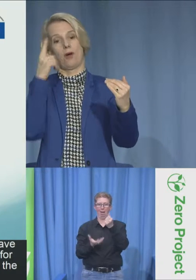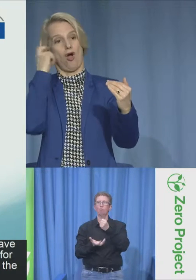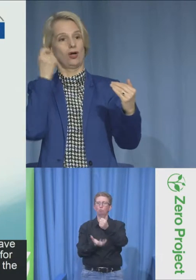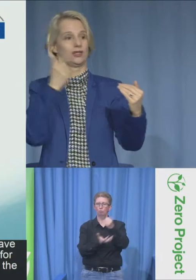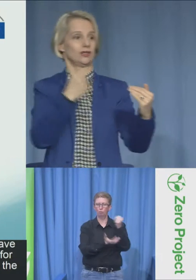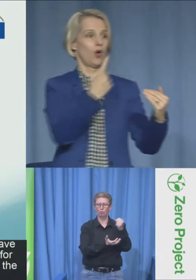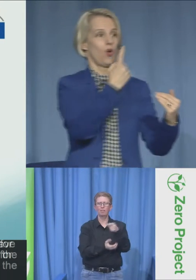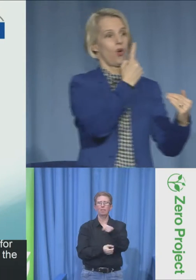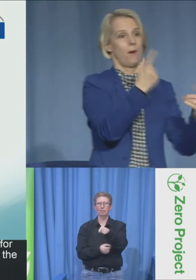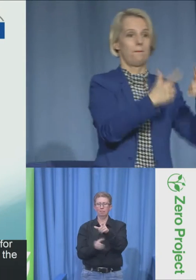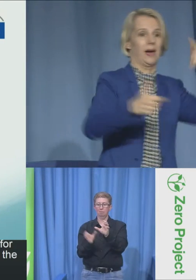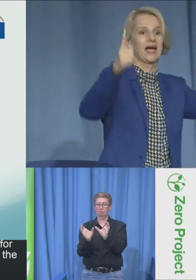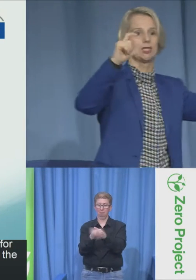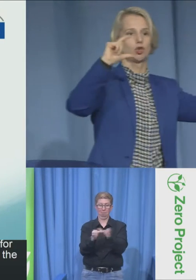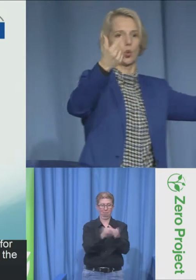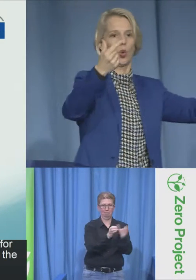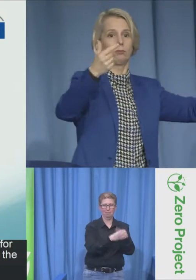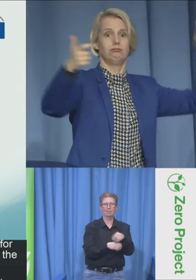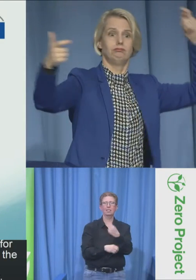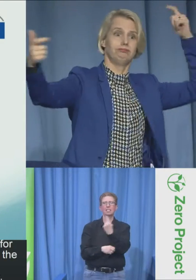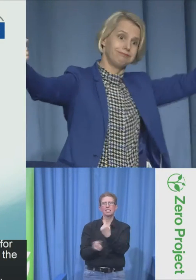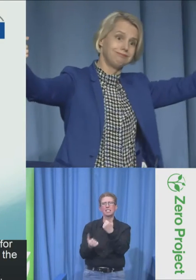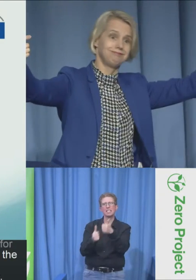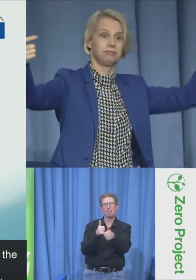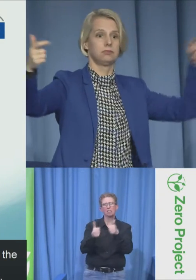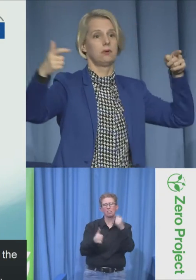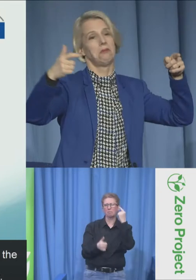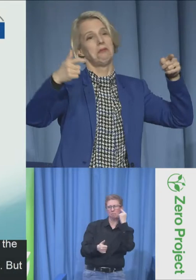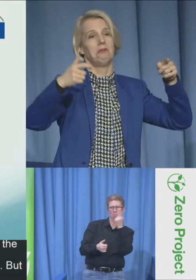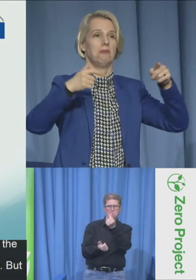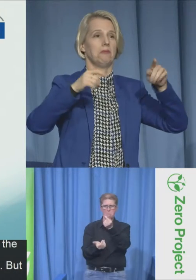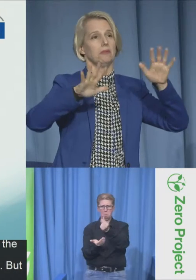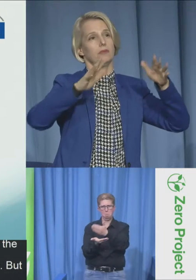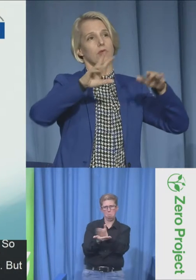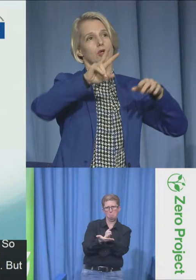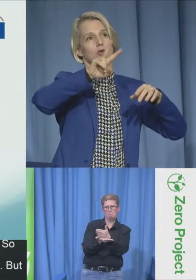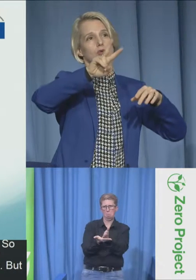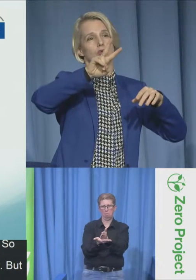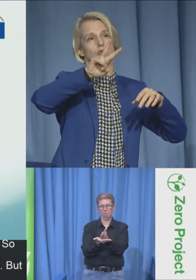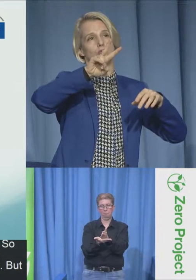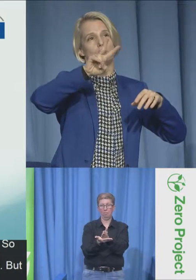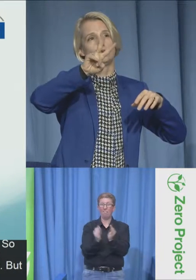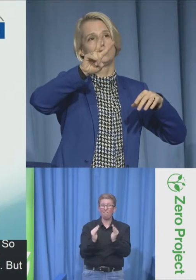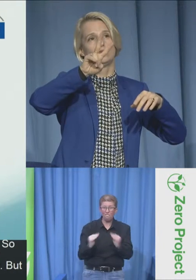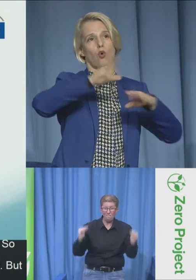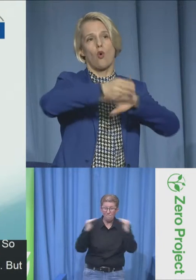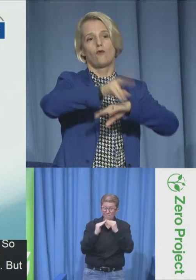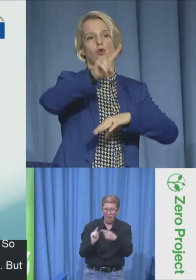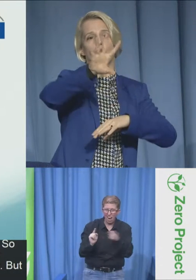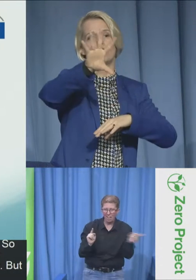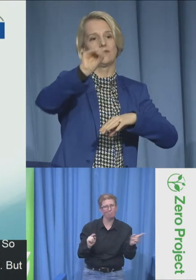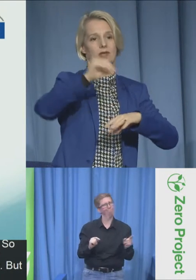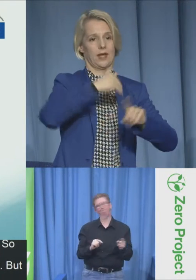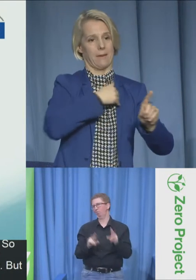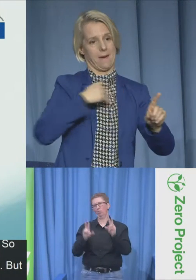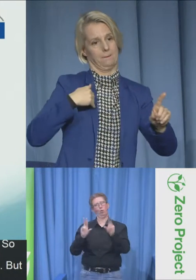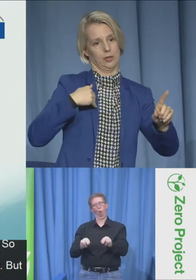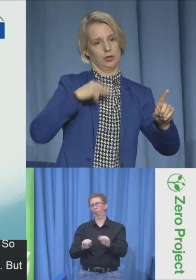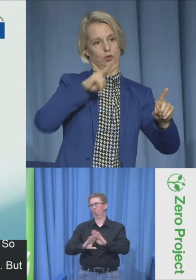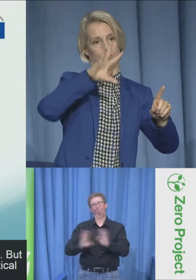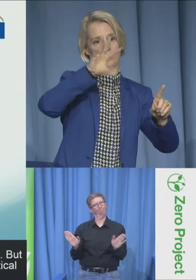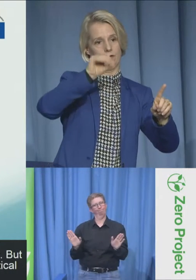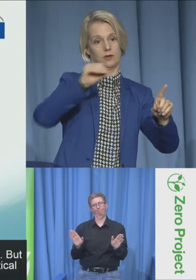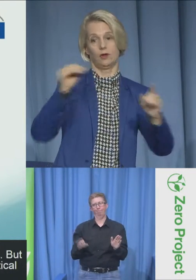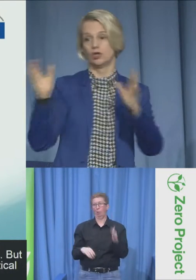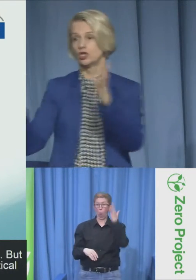same time, it's not exactly fair because the biggest political group, which has over